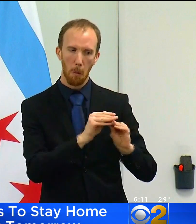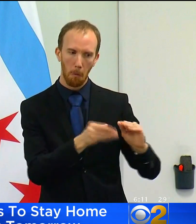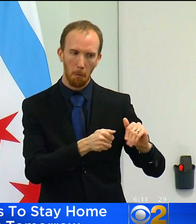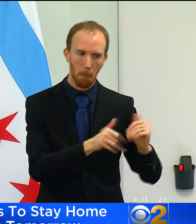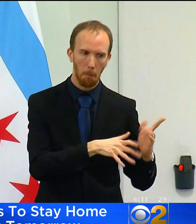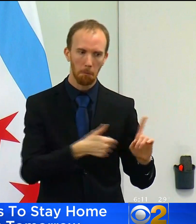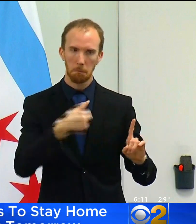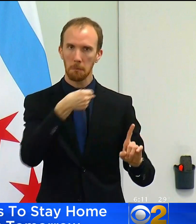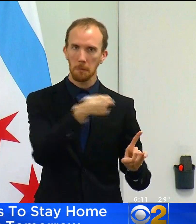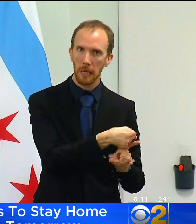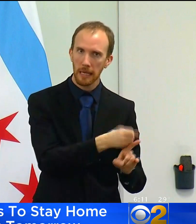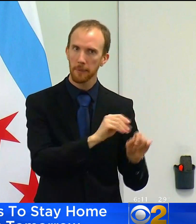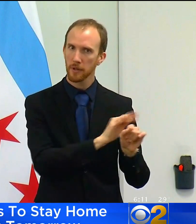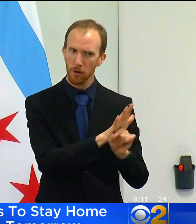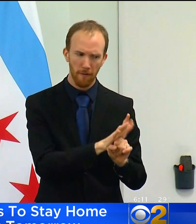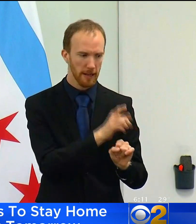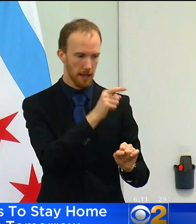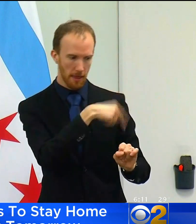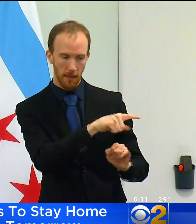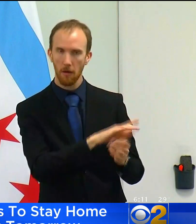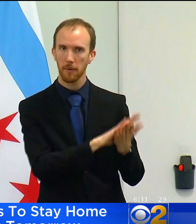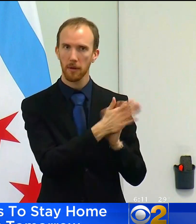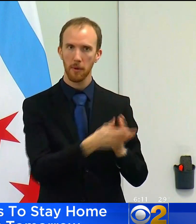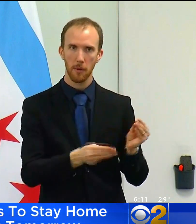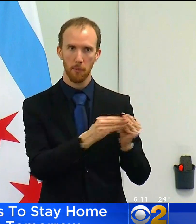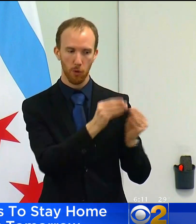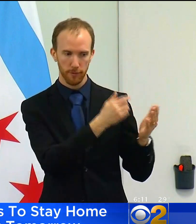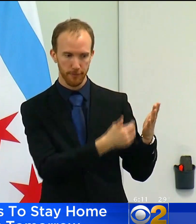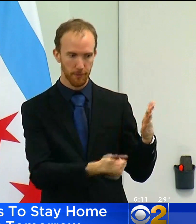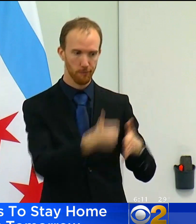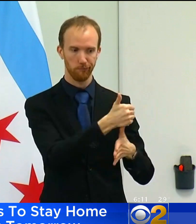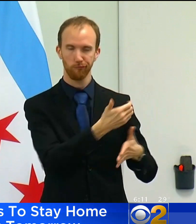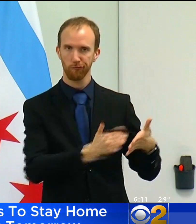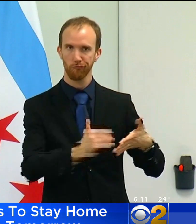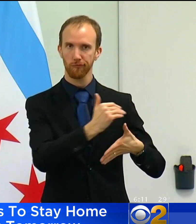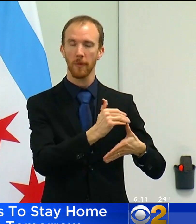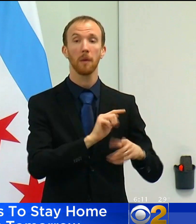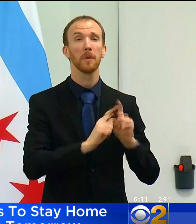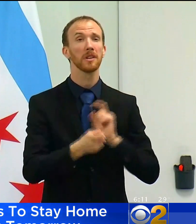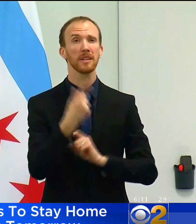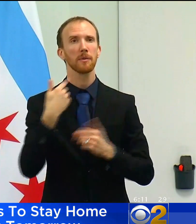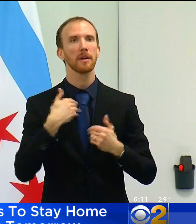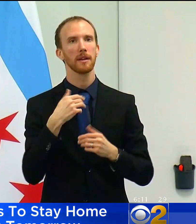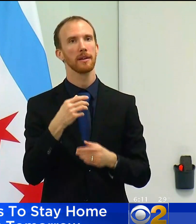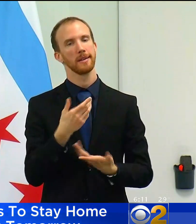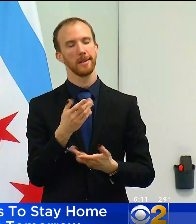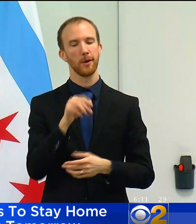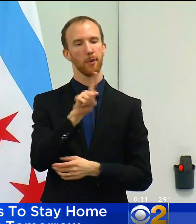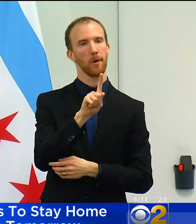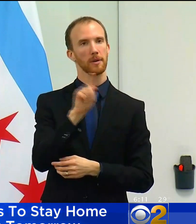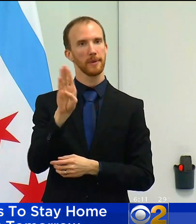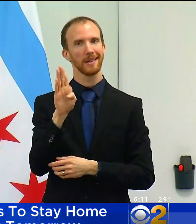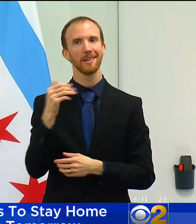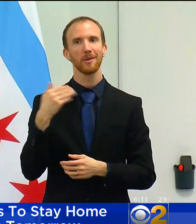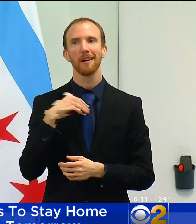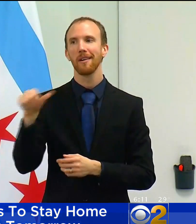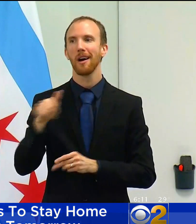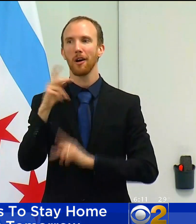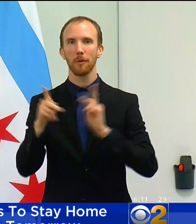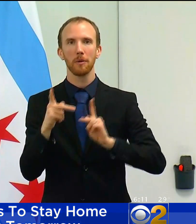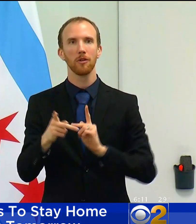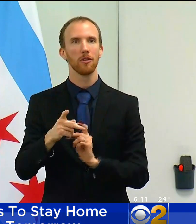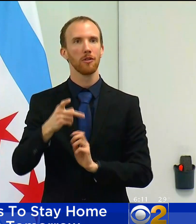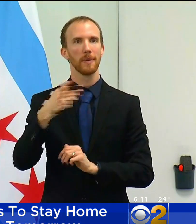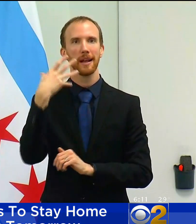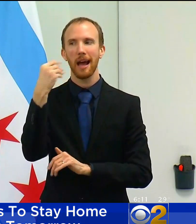hardest hit by by COVID. But in 1b we also have others who have been out there every single